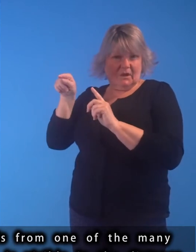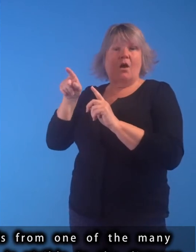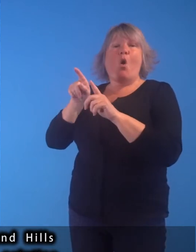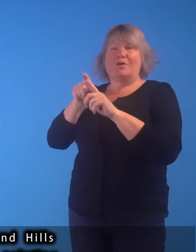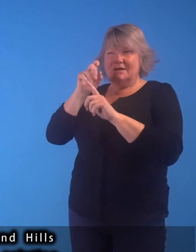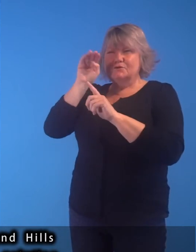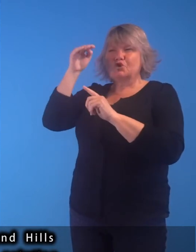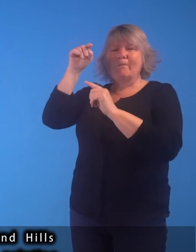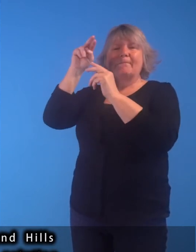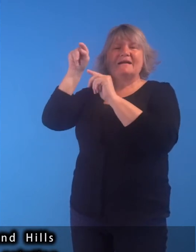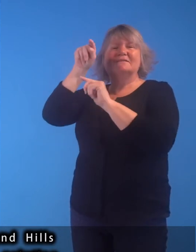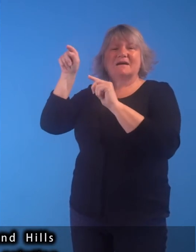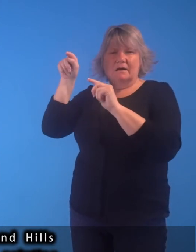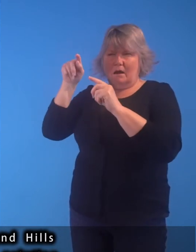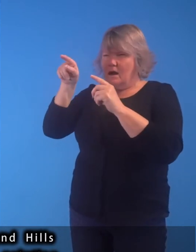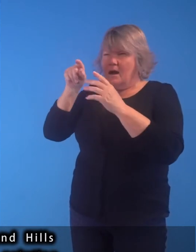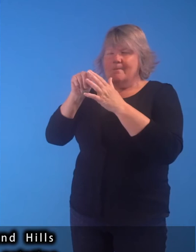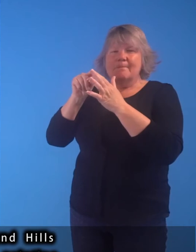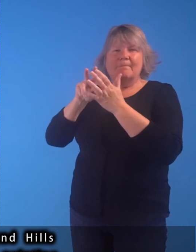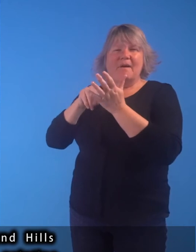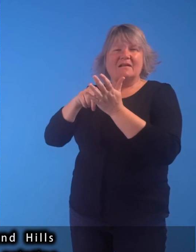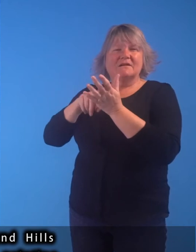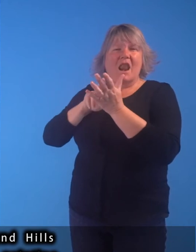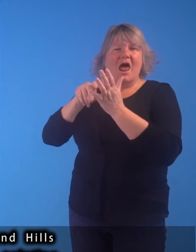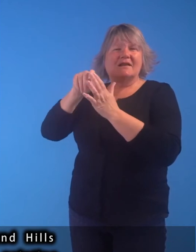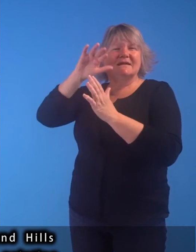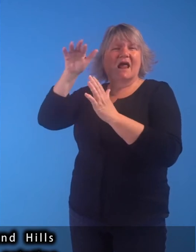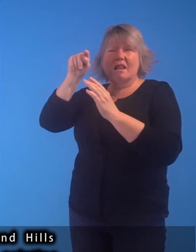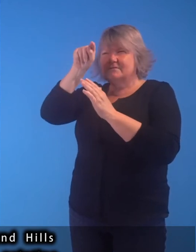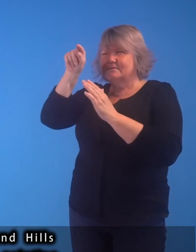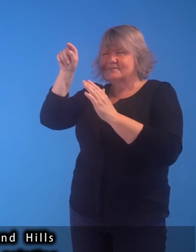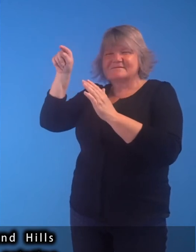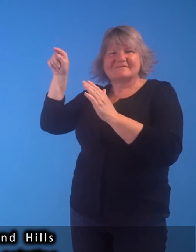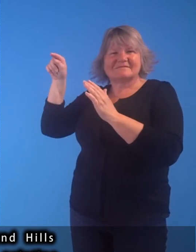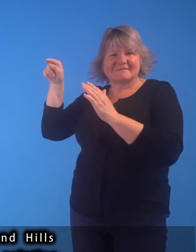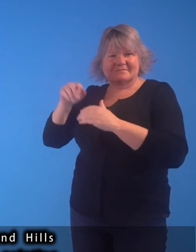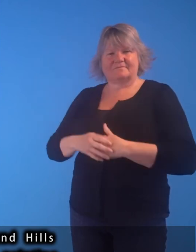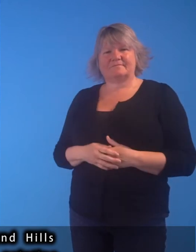And the faint outline of the Pentland Hills can just be seen at the top of the painting.